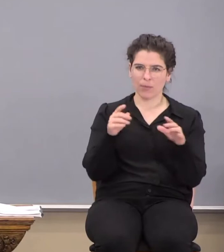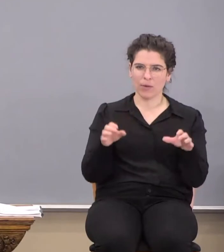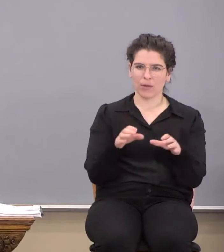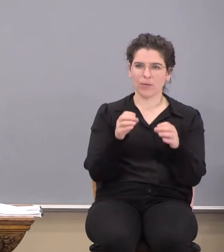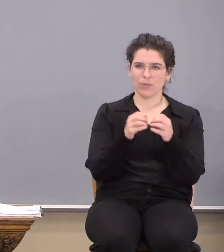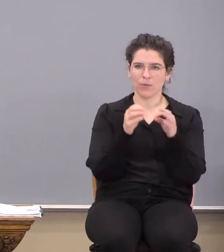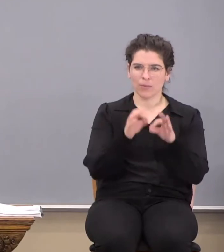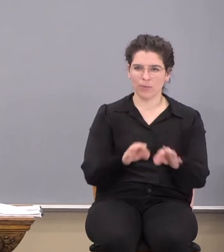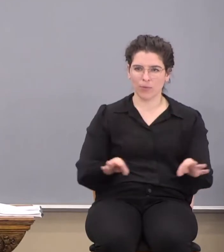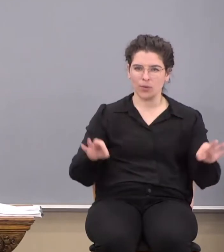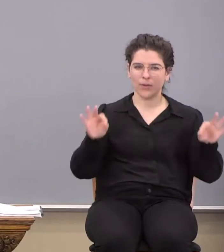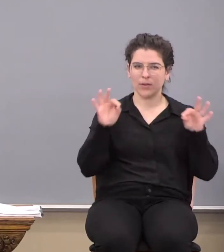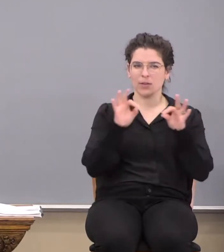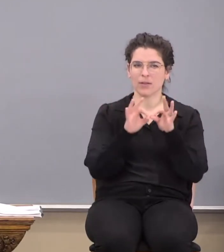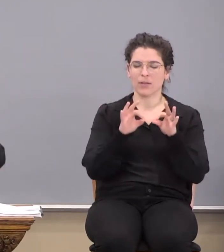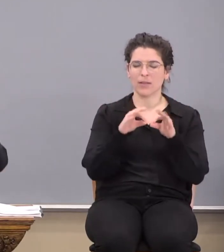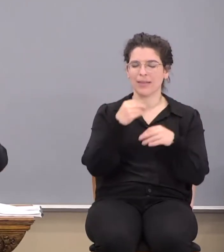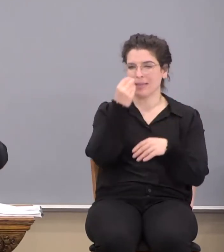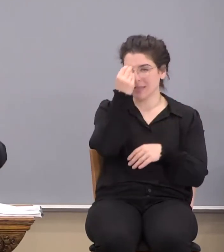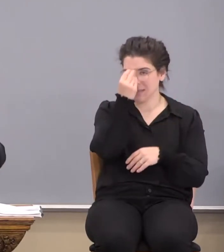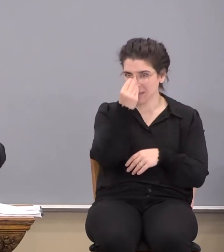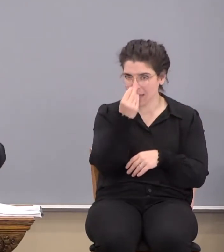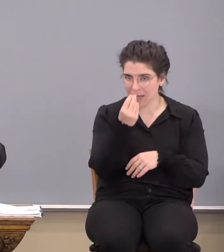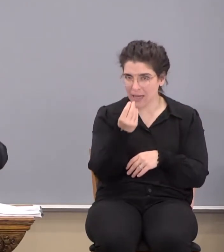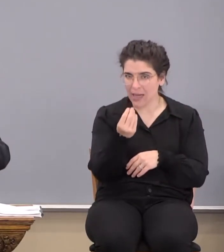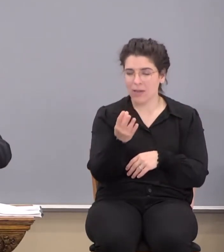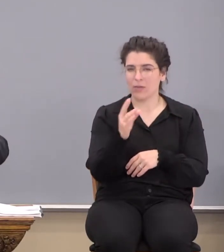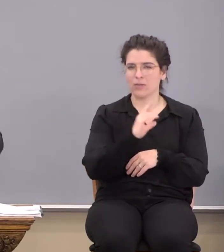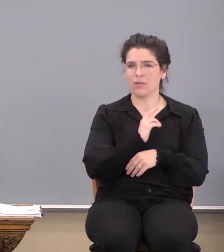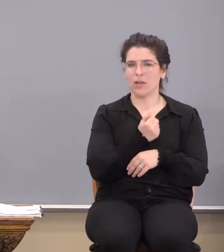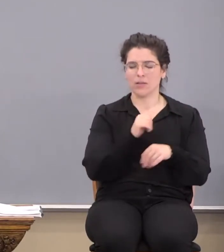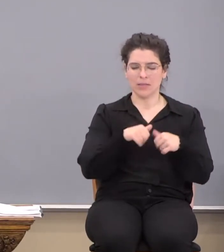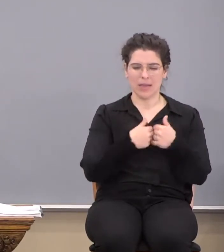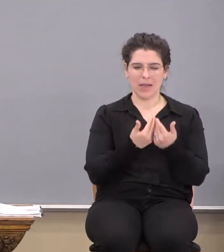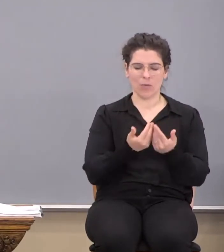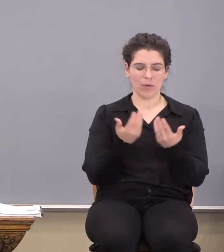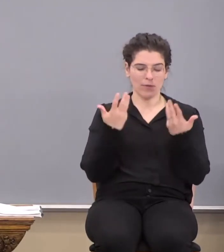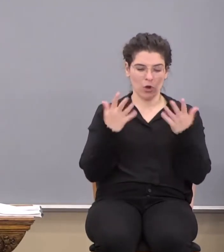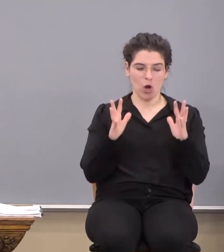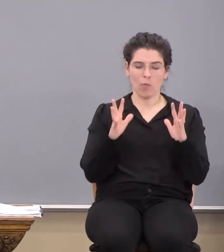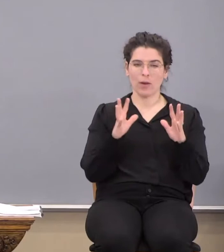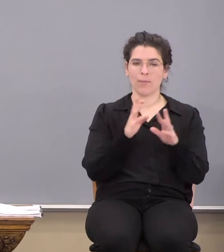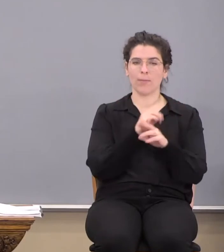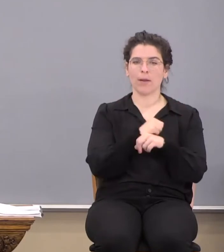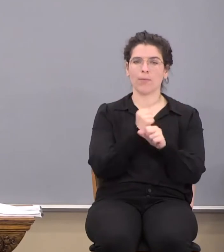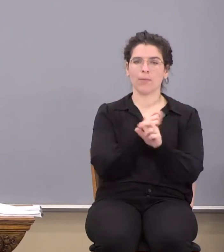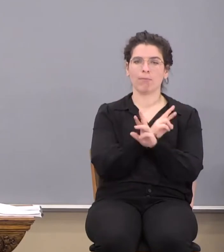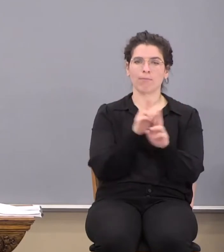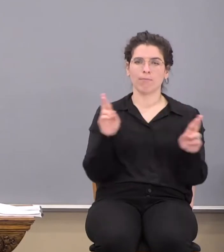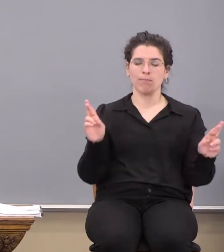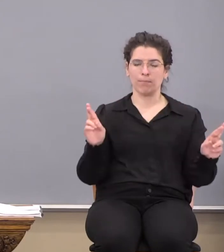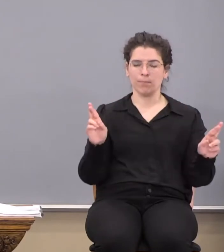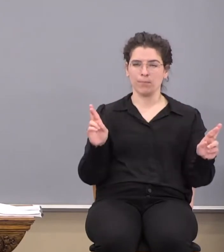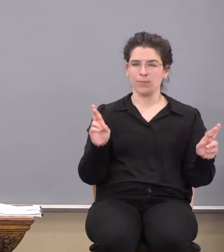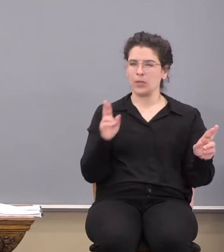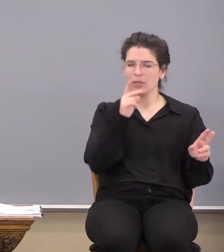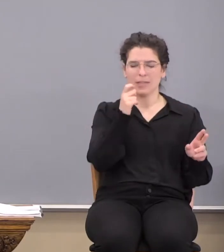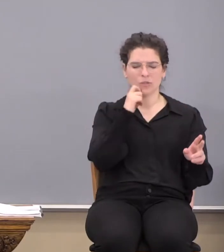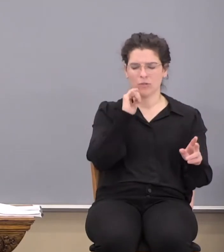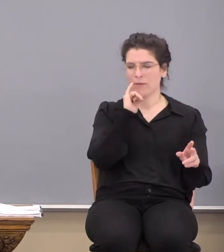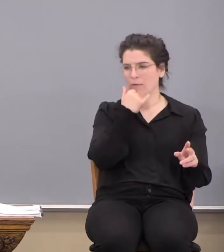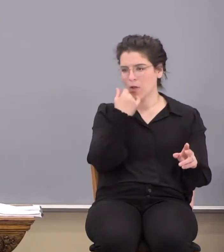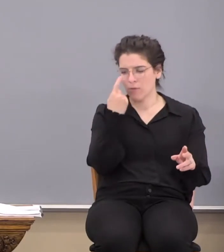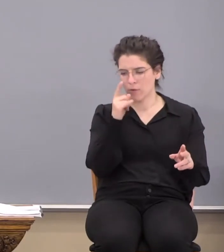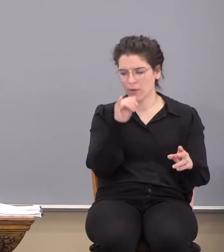more importantly here, he tells us how we've already been equipped so as not to fall